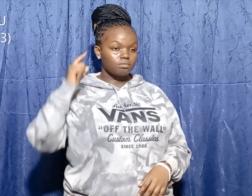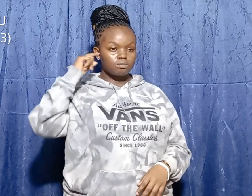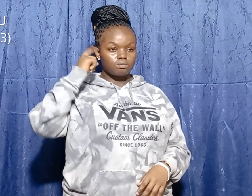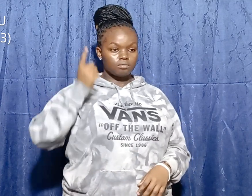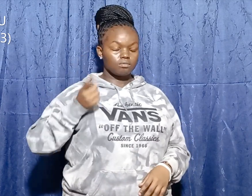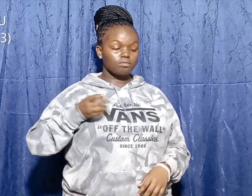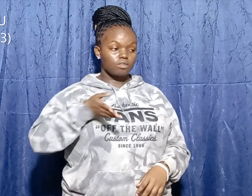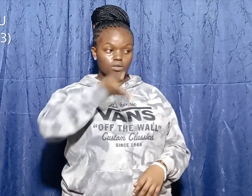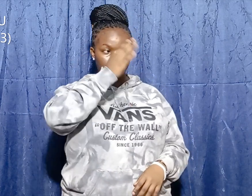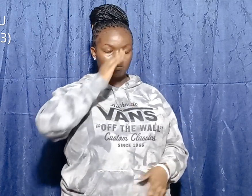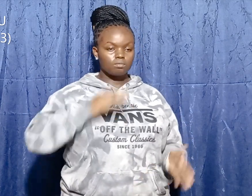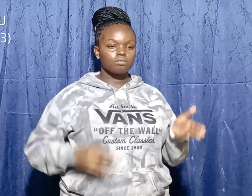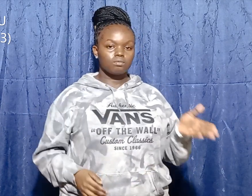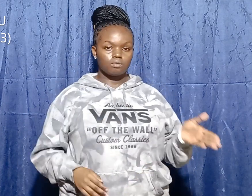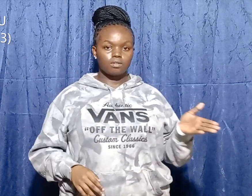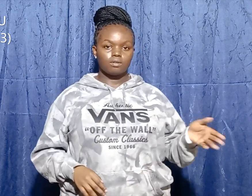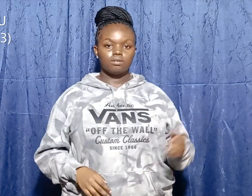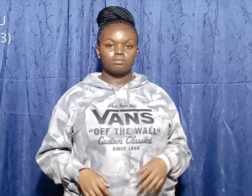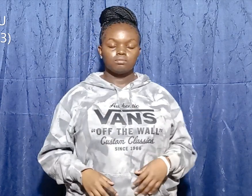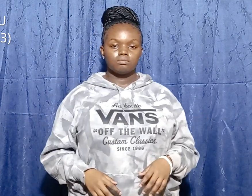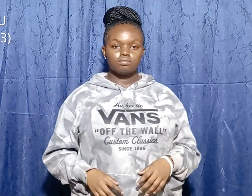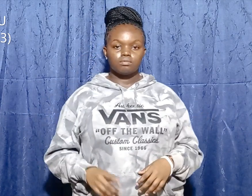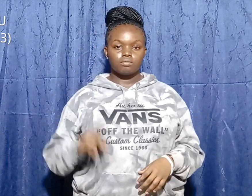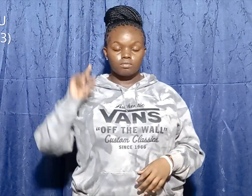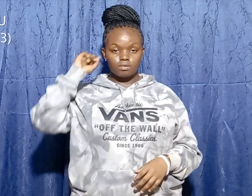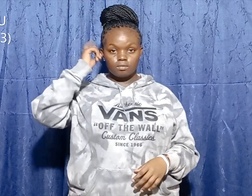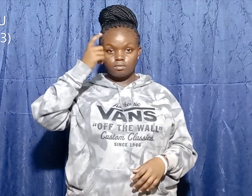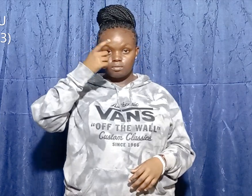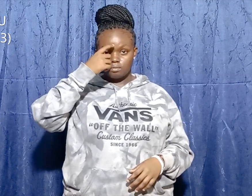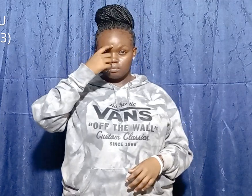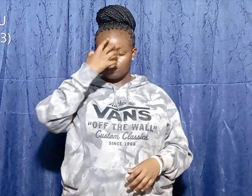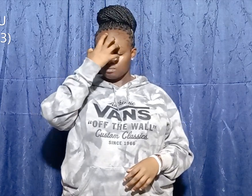Goliath got angry and started walking towards David.